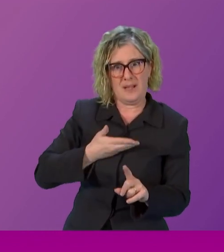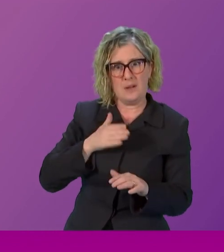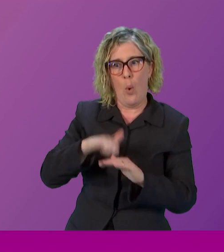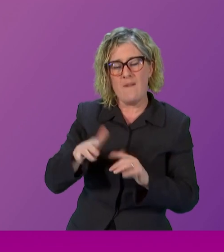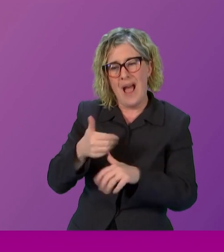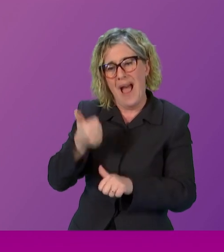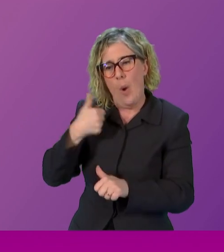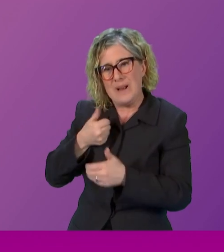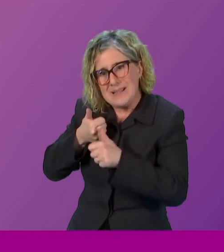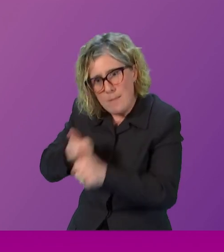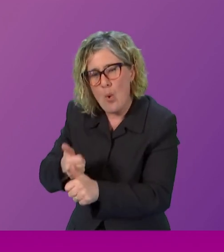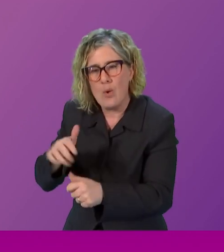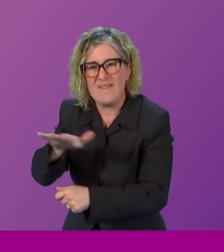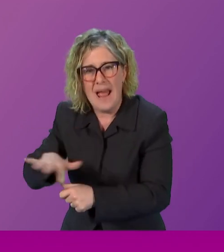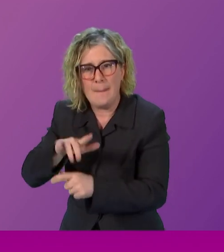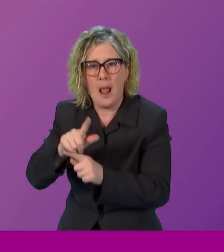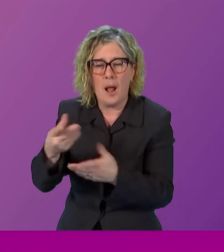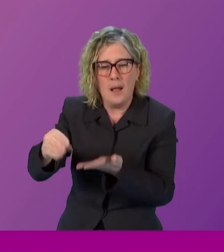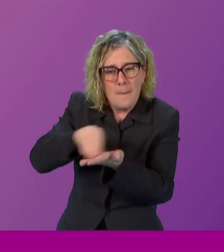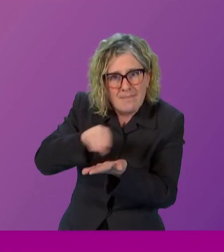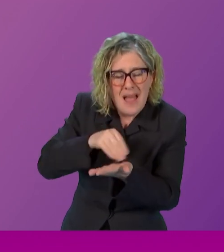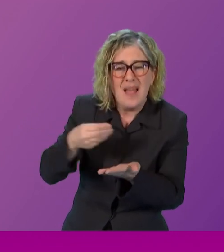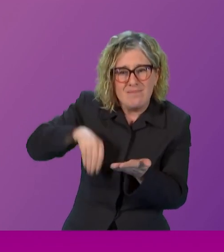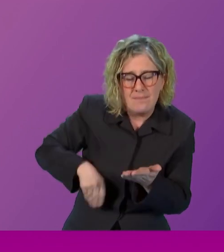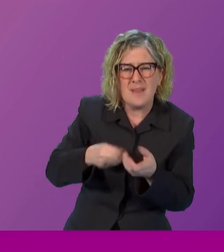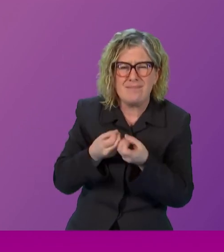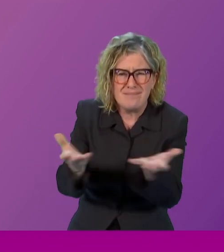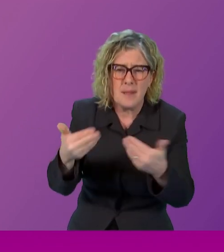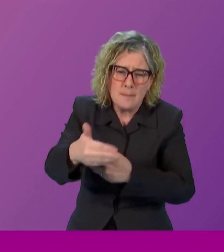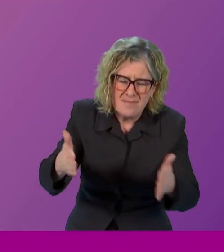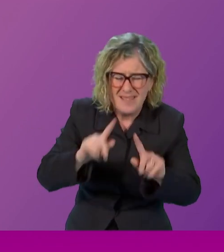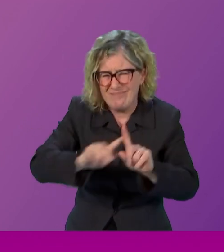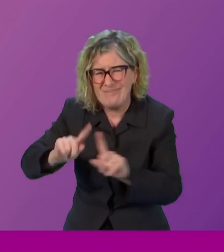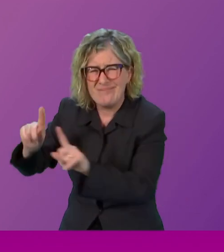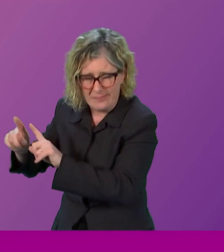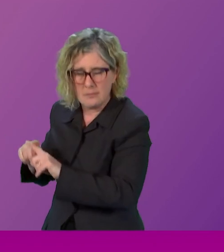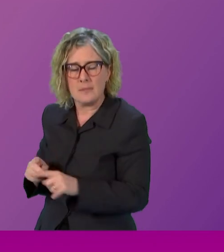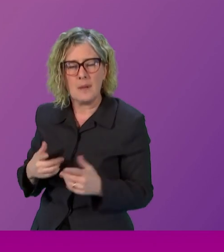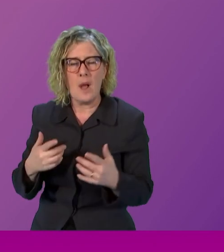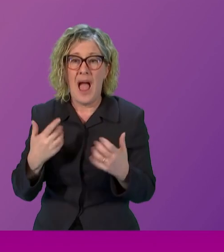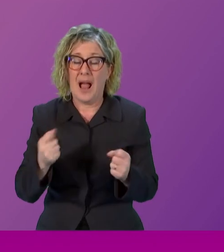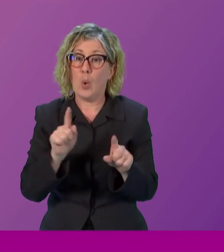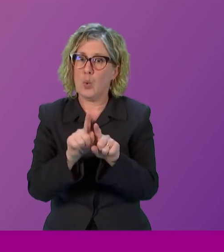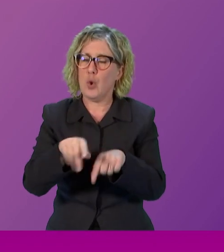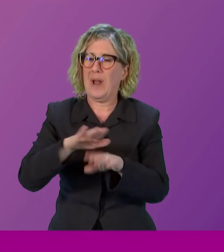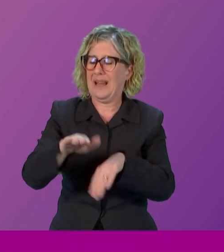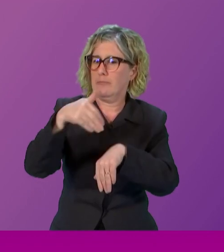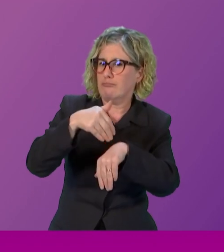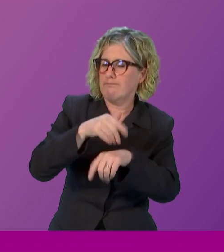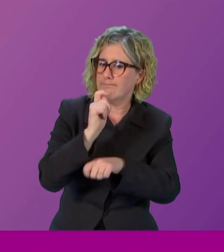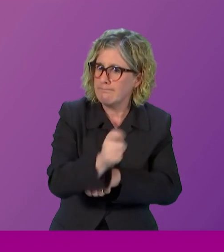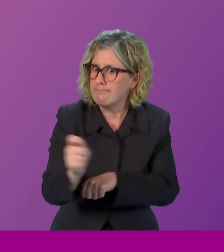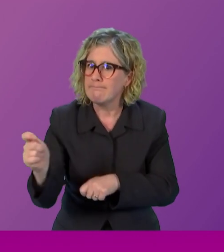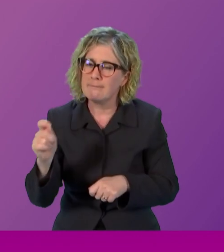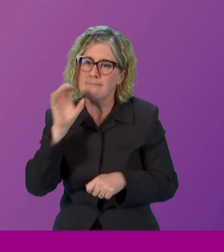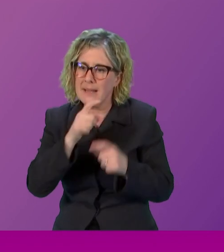policies and through reforms to criminal justice and all of these things are really important